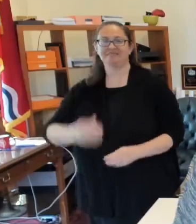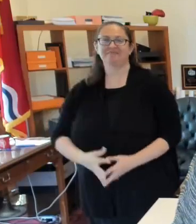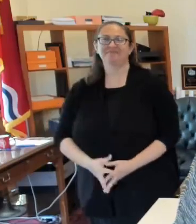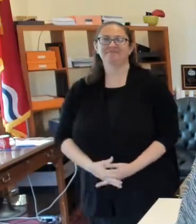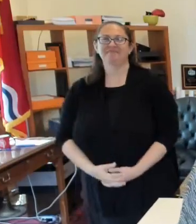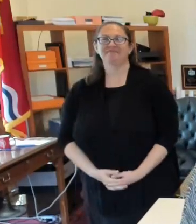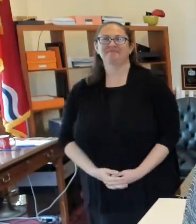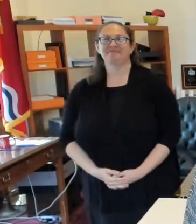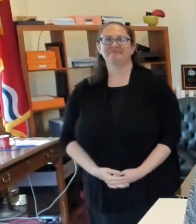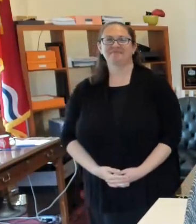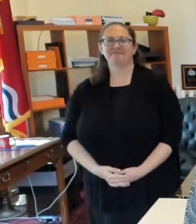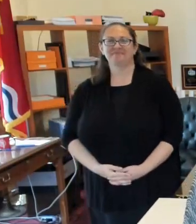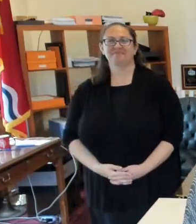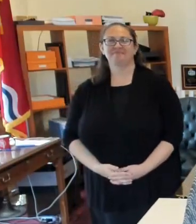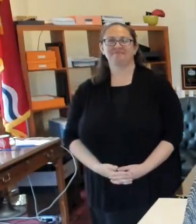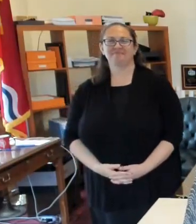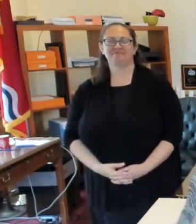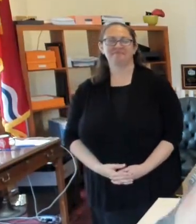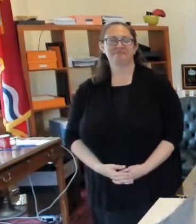Yeah.